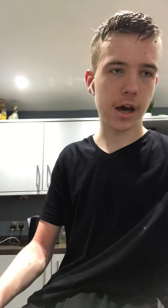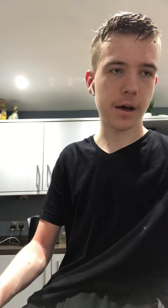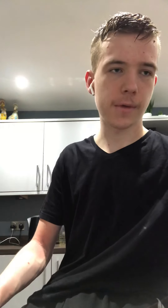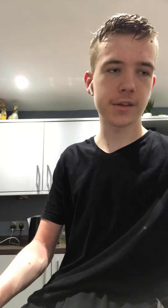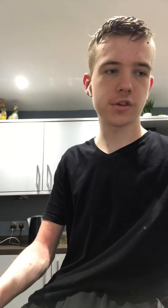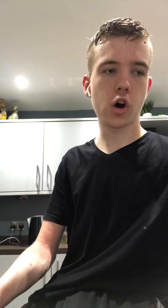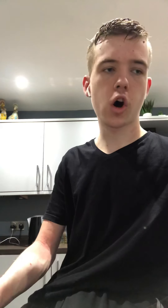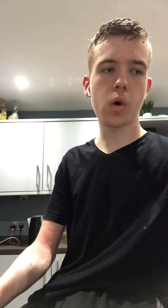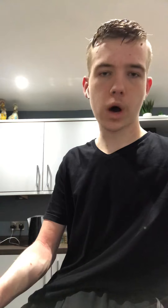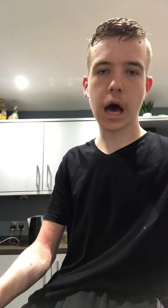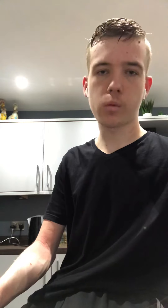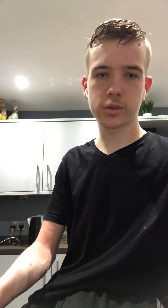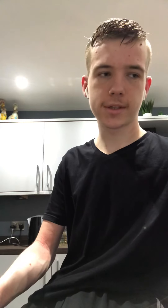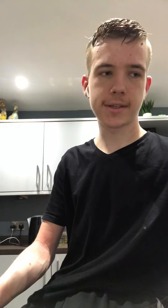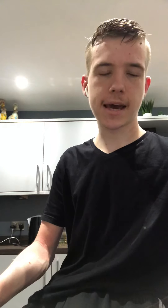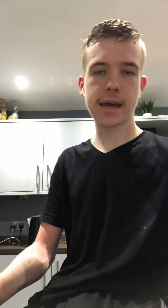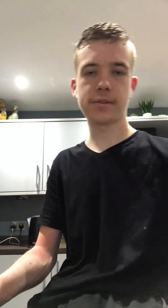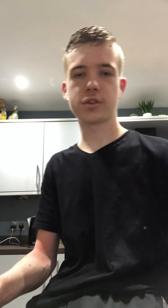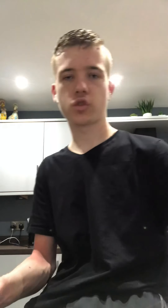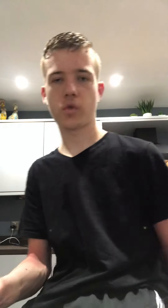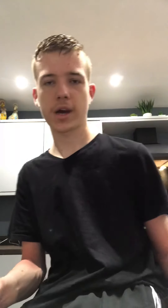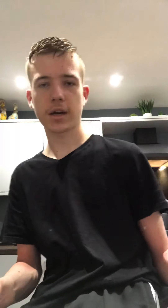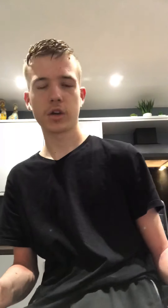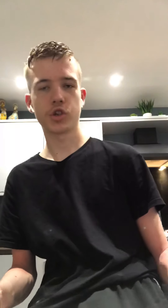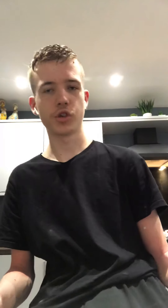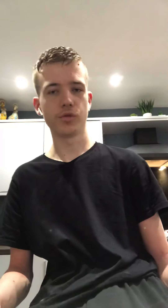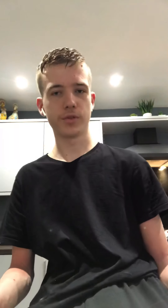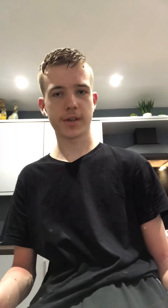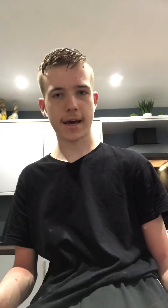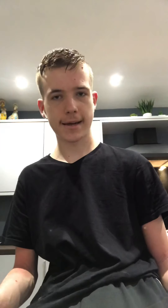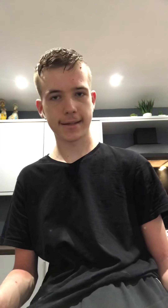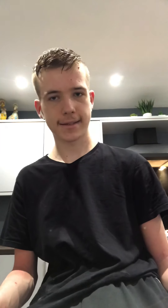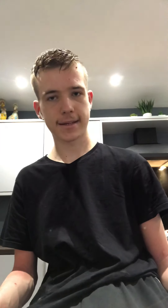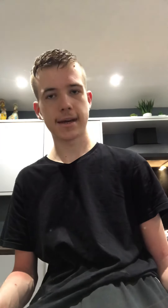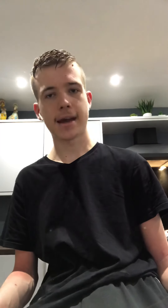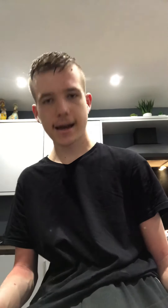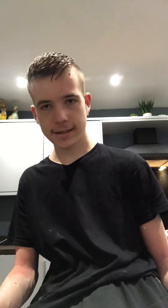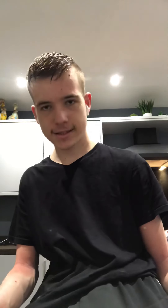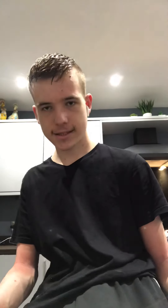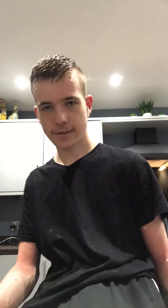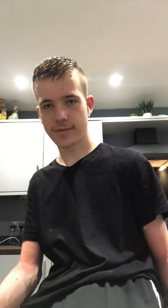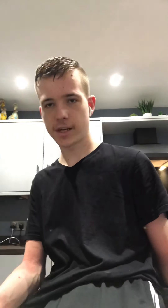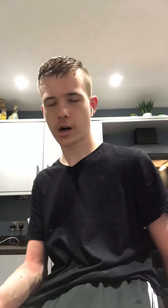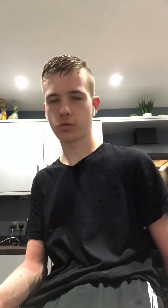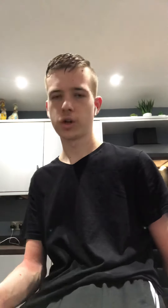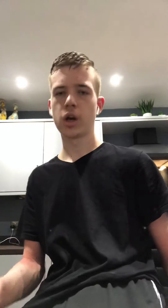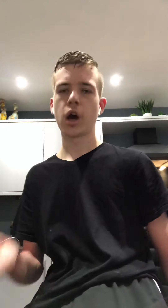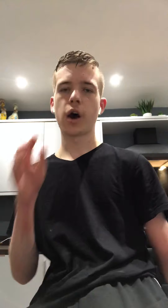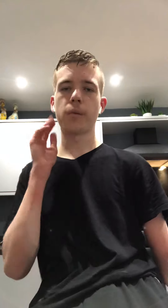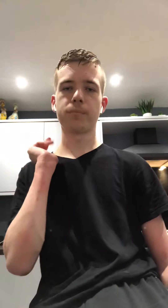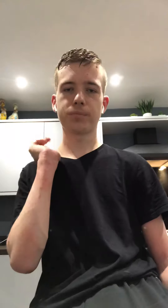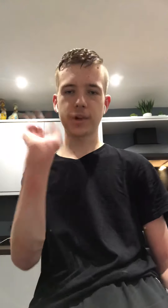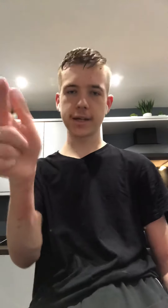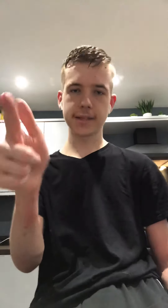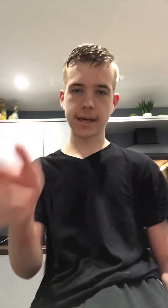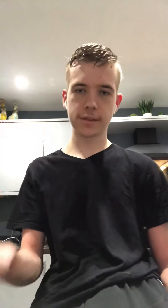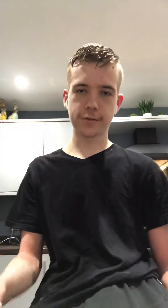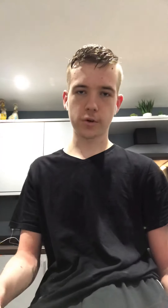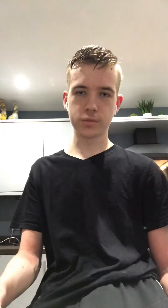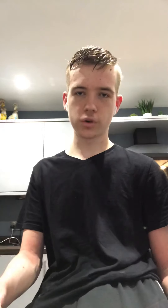And that's all I want to say in this quick Tuesdays night video. Please hit the thumbs up